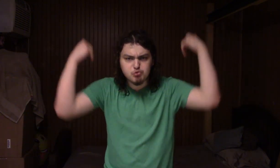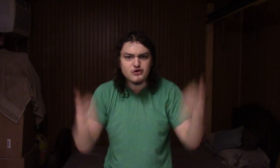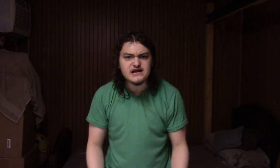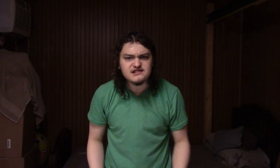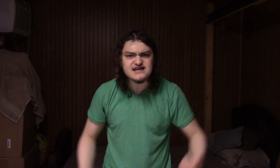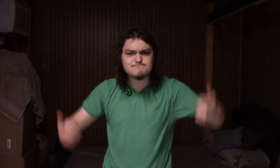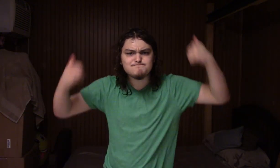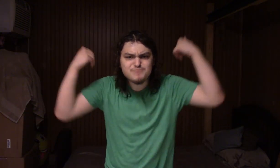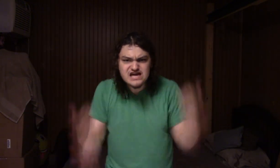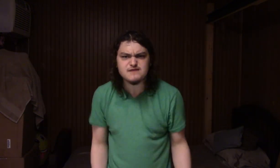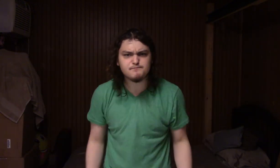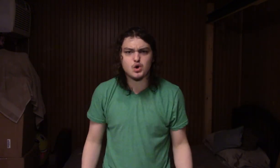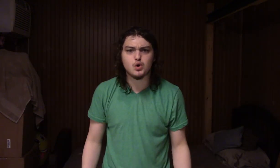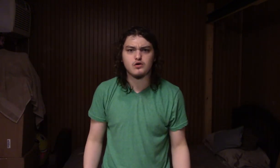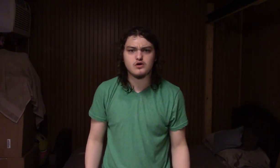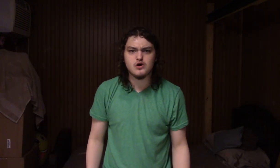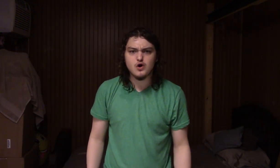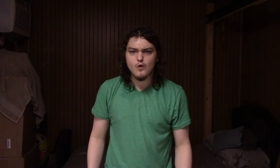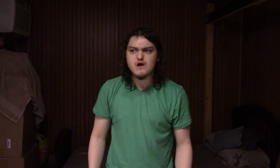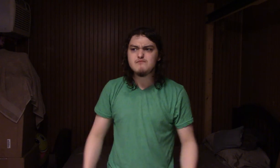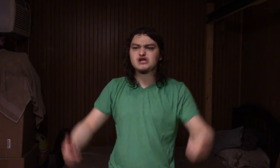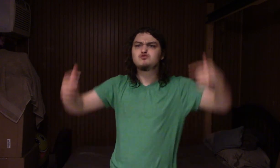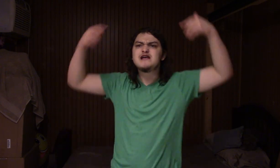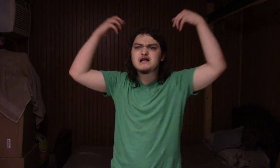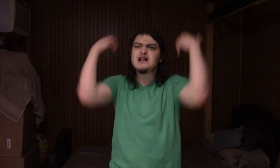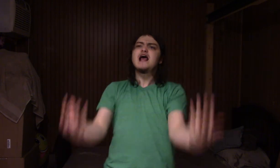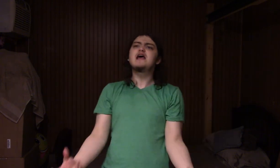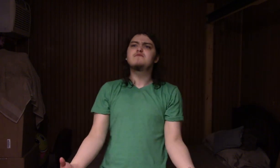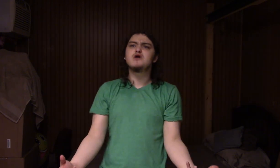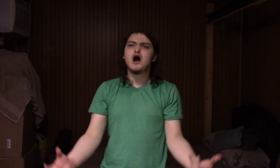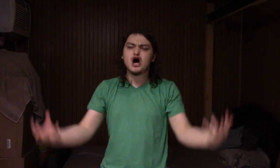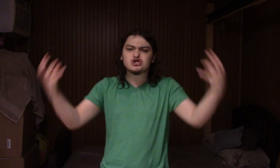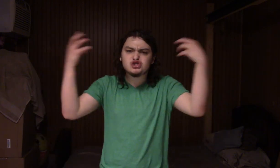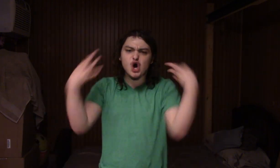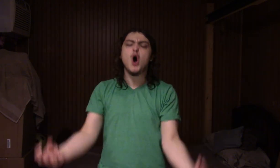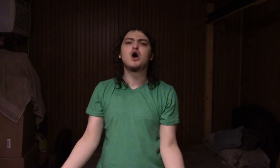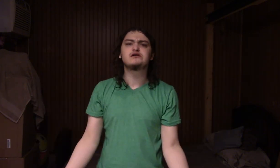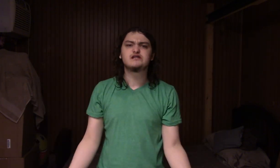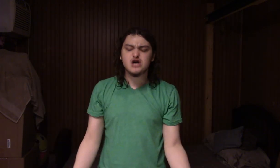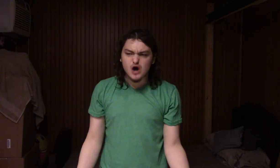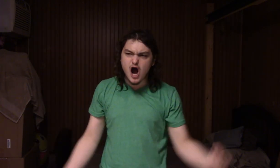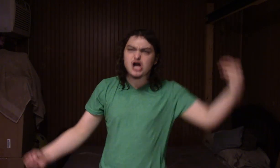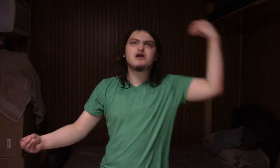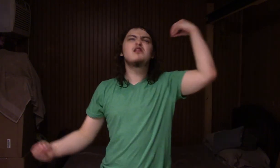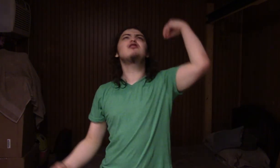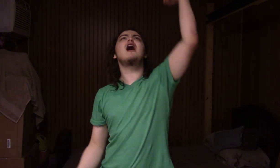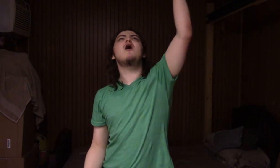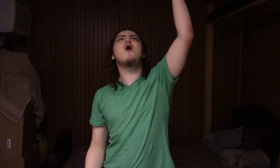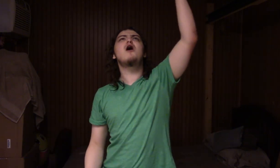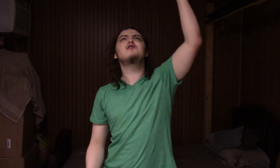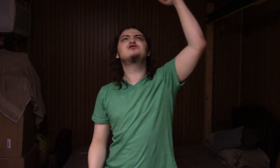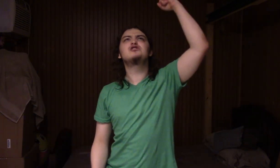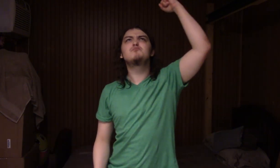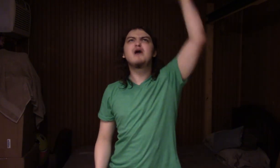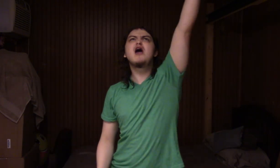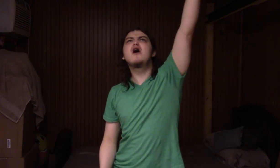breathing people. We must reclaim our souls, our lives, our spirits.